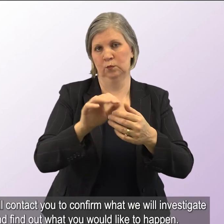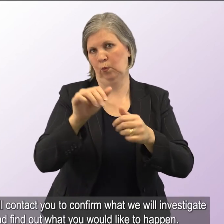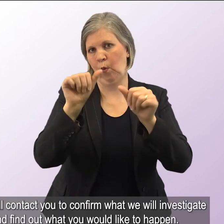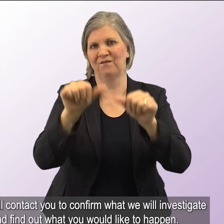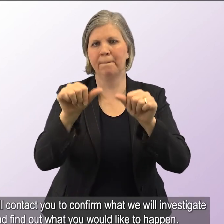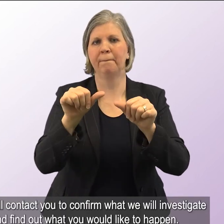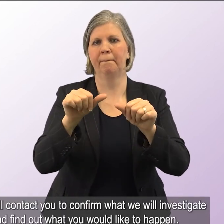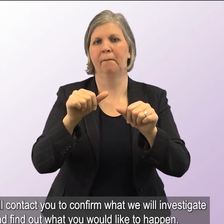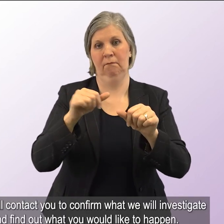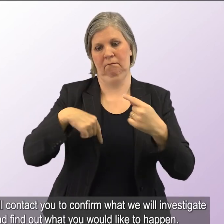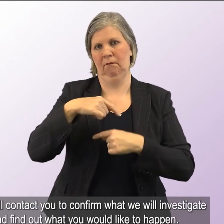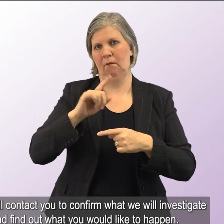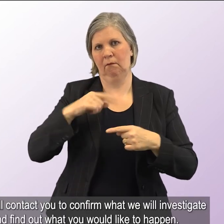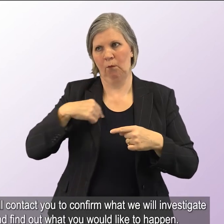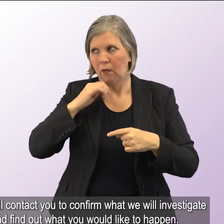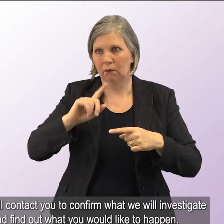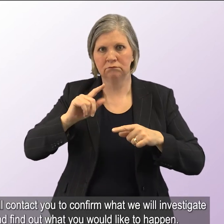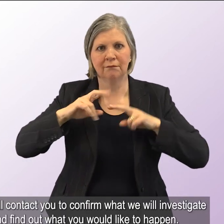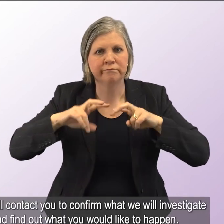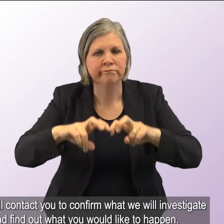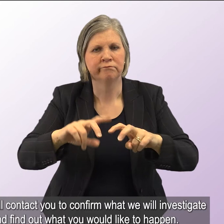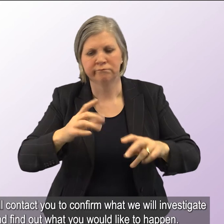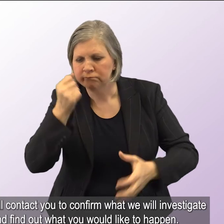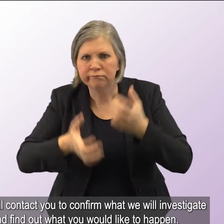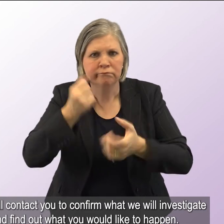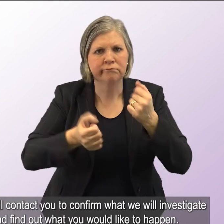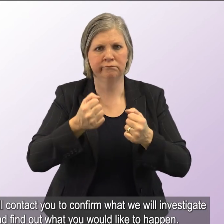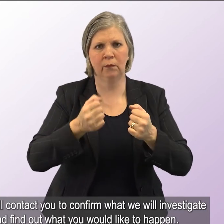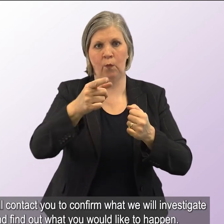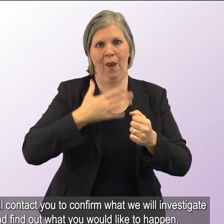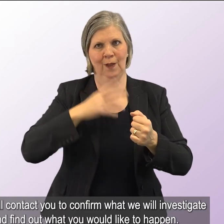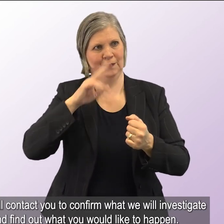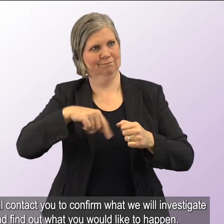We will contact you to confirm what we will investigate and find out what you would like to happen.